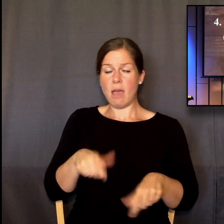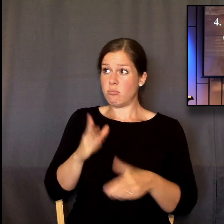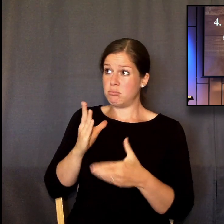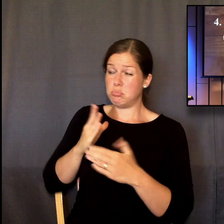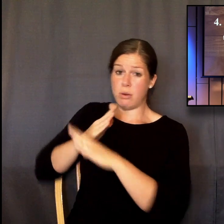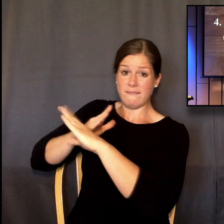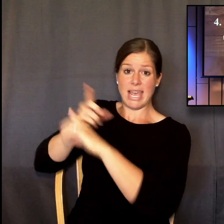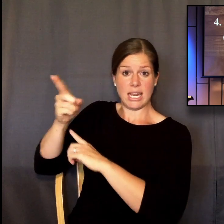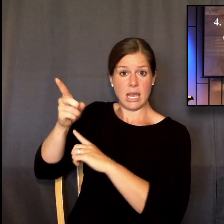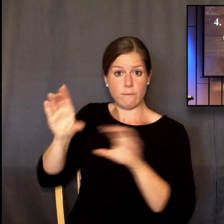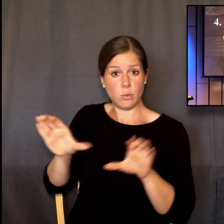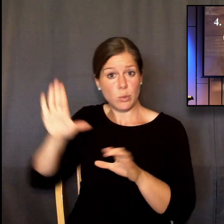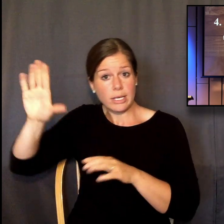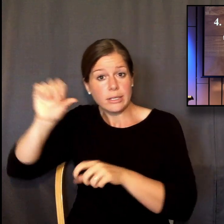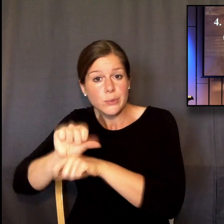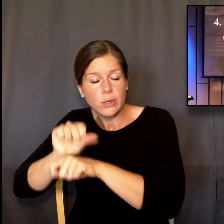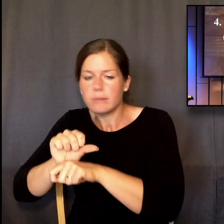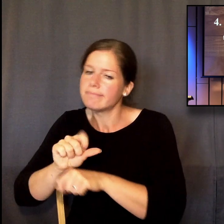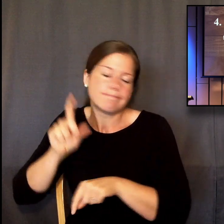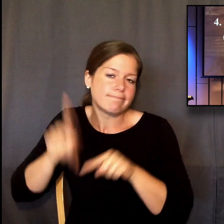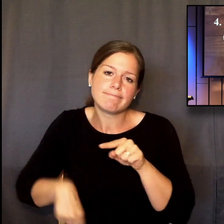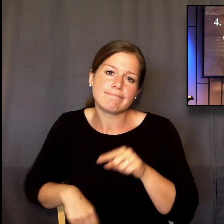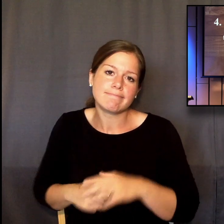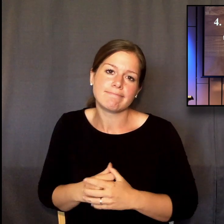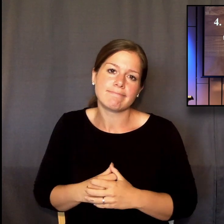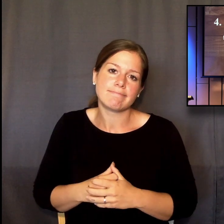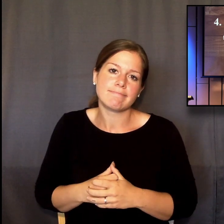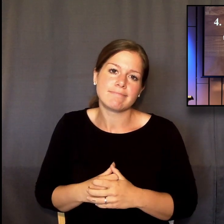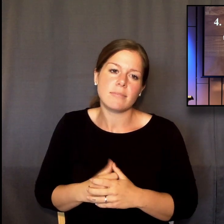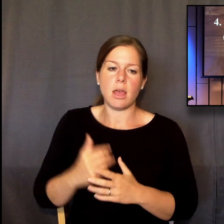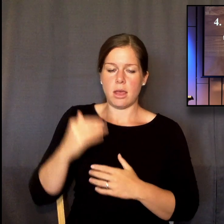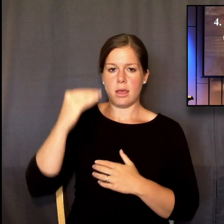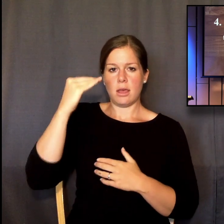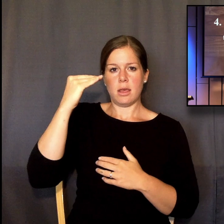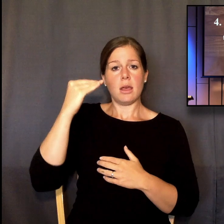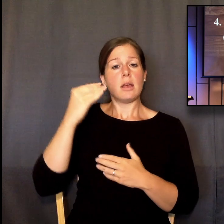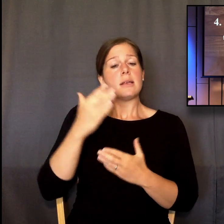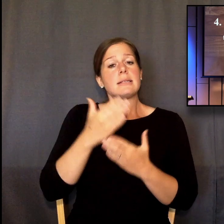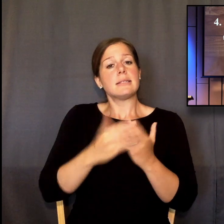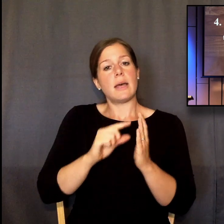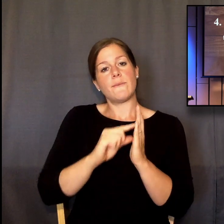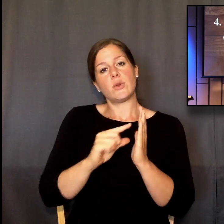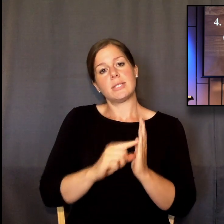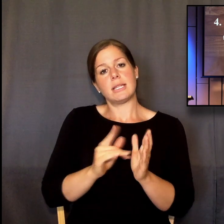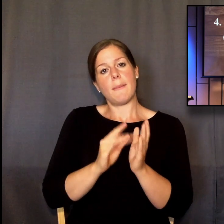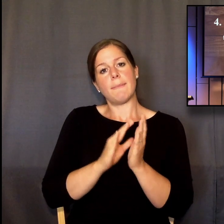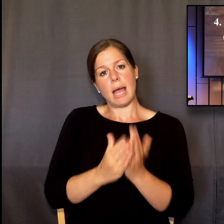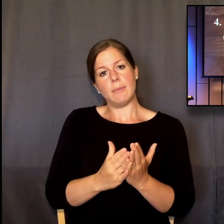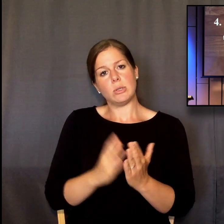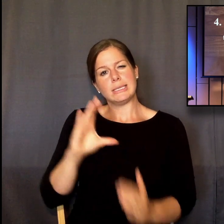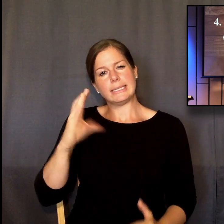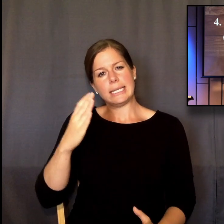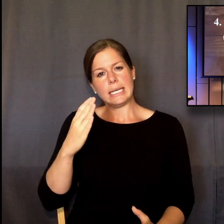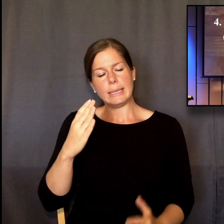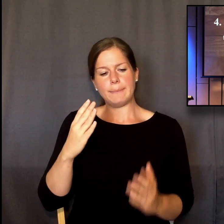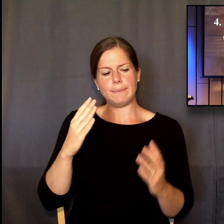When you have a narrative passage that looks like humans are kind of stopping God's will, it's not. That's not what it's teaching.